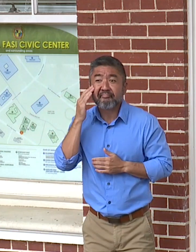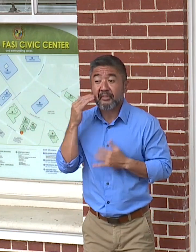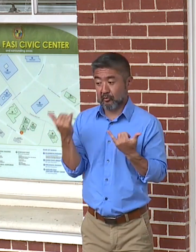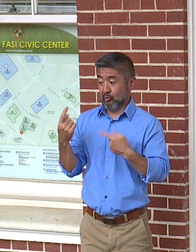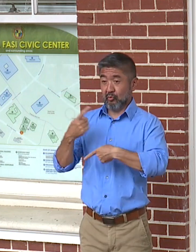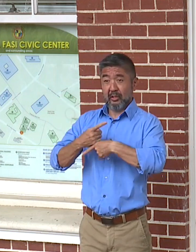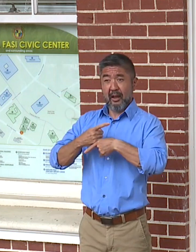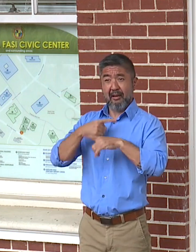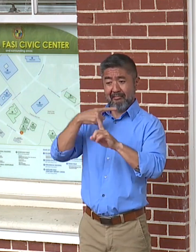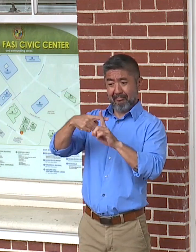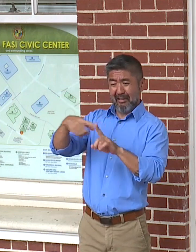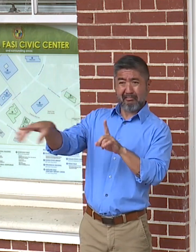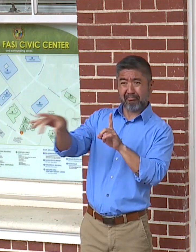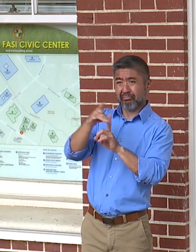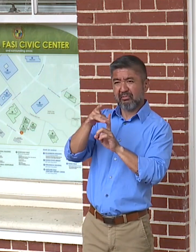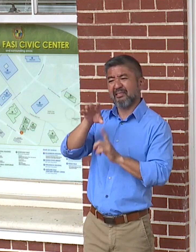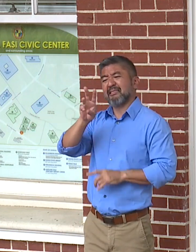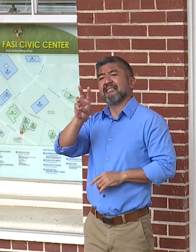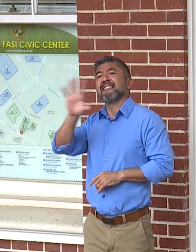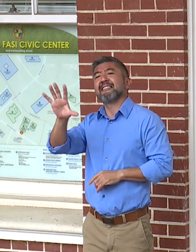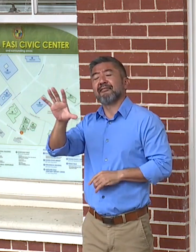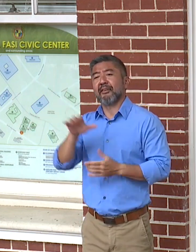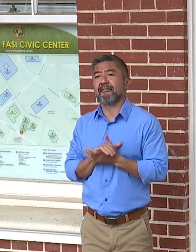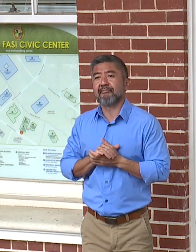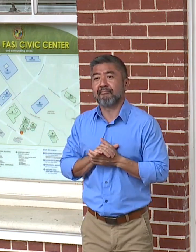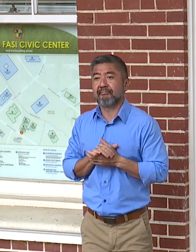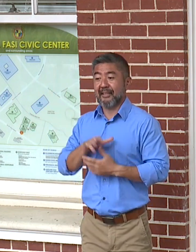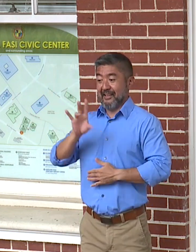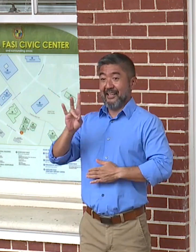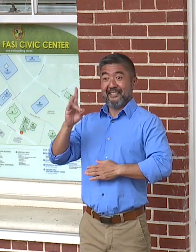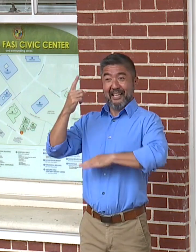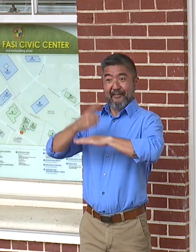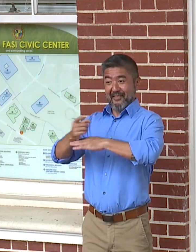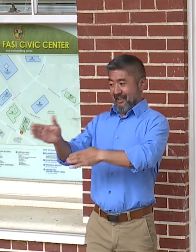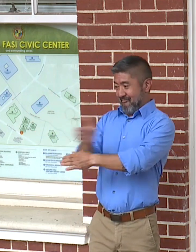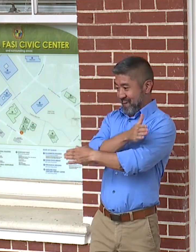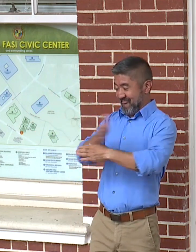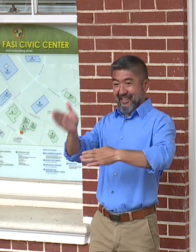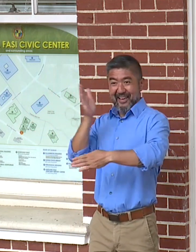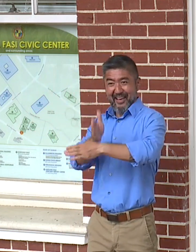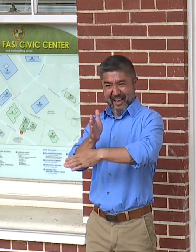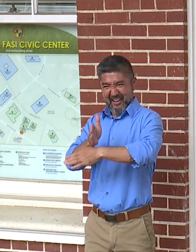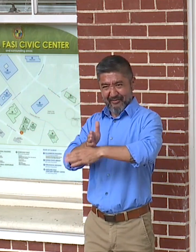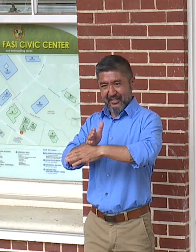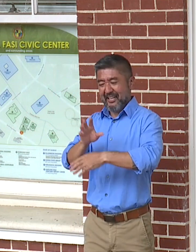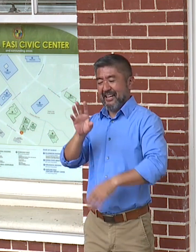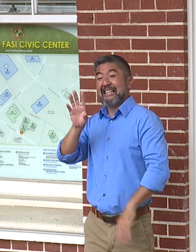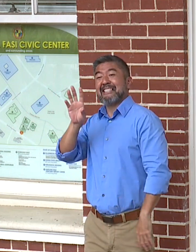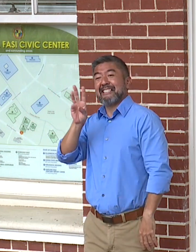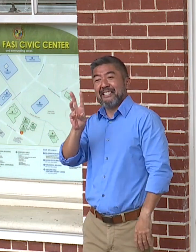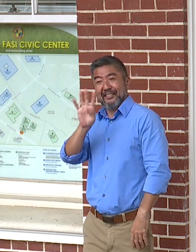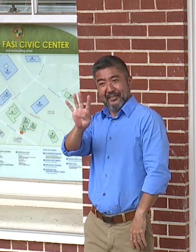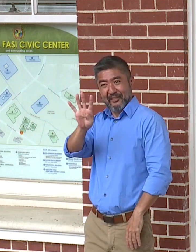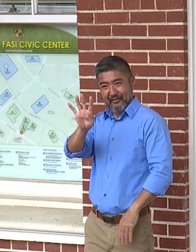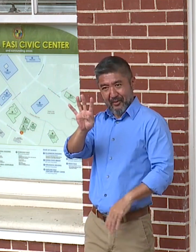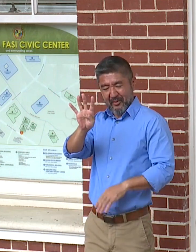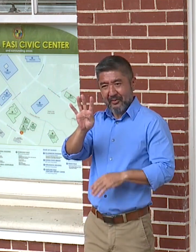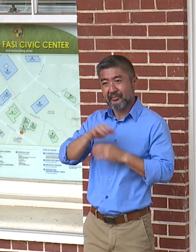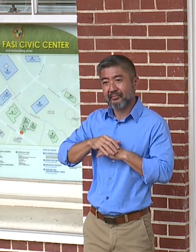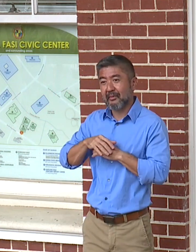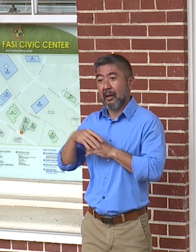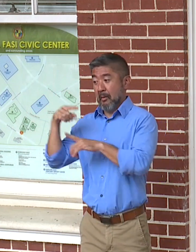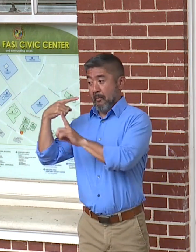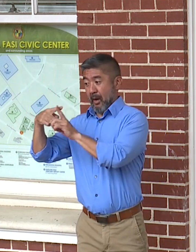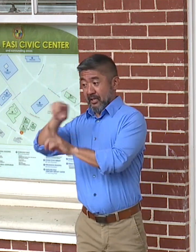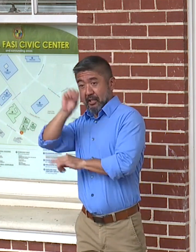today. And the average seven day average as of yesterday was 64 cases and a positivity rate of